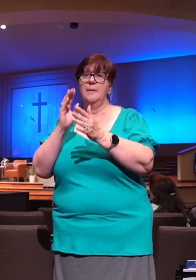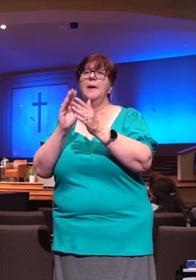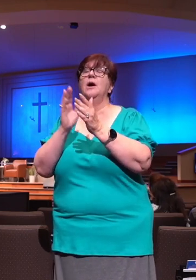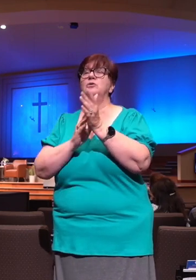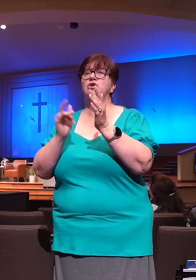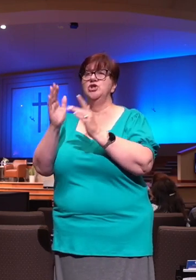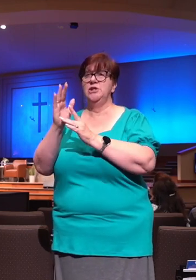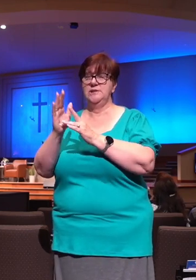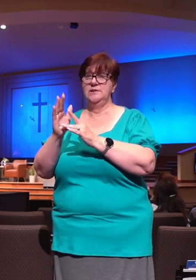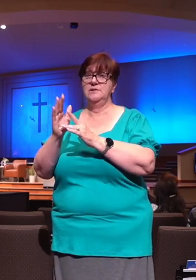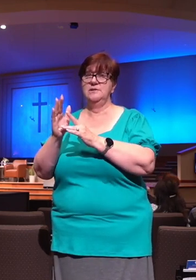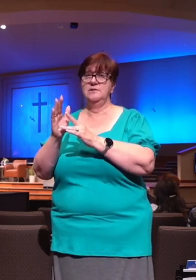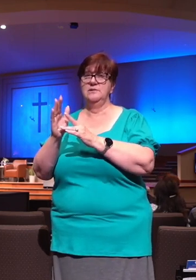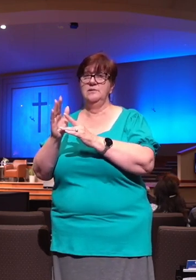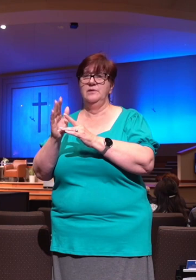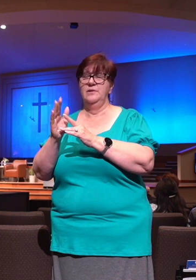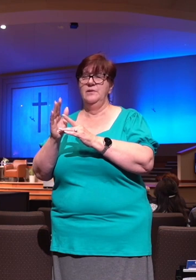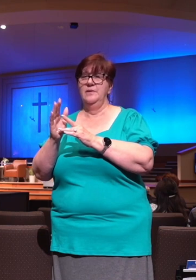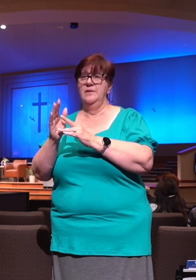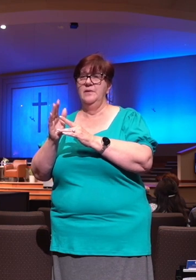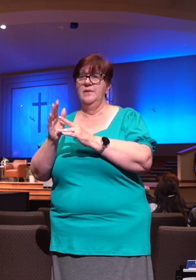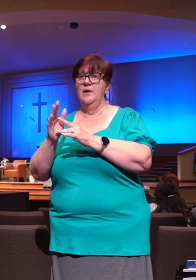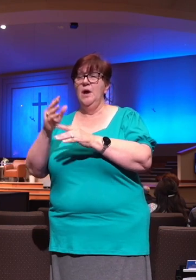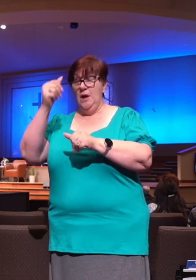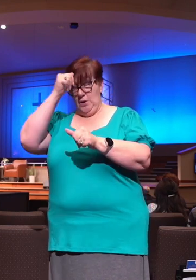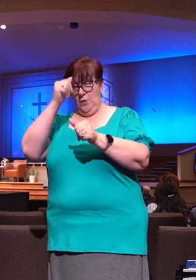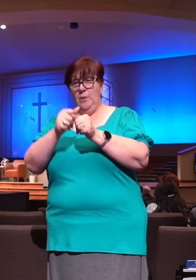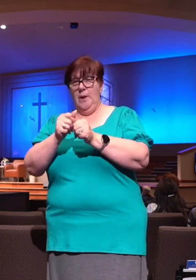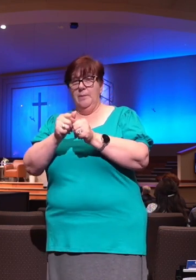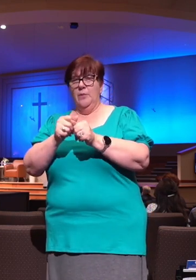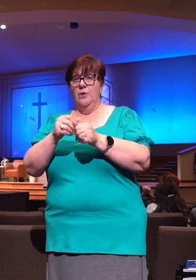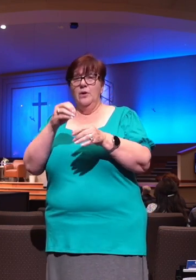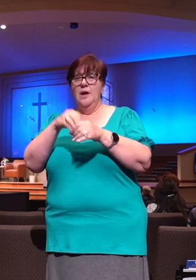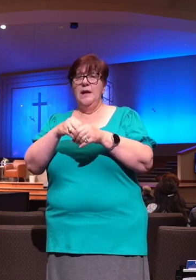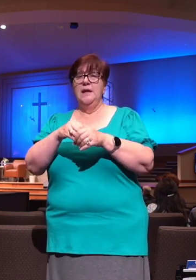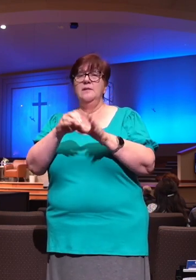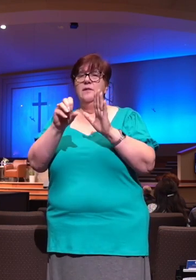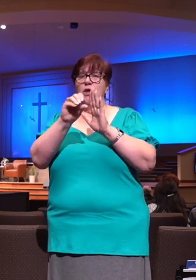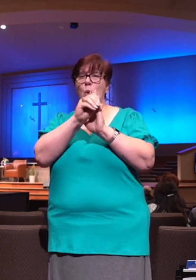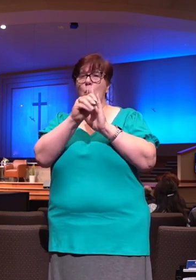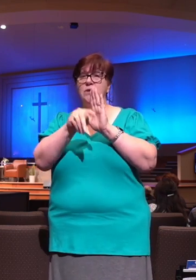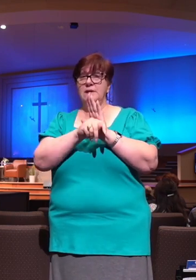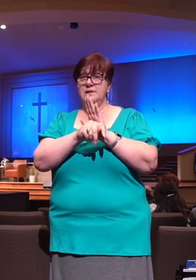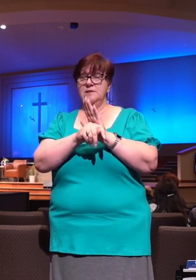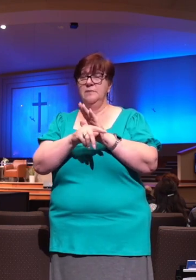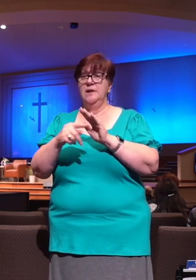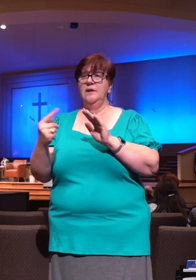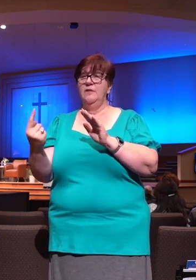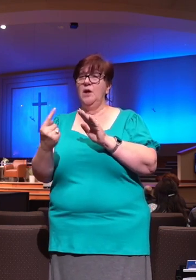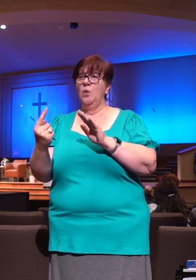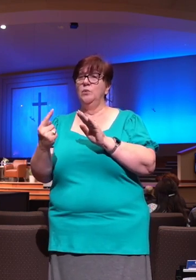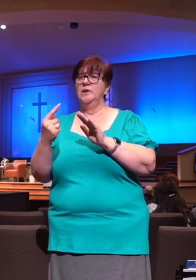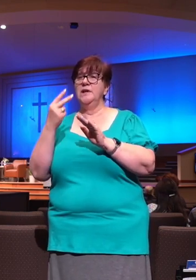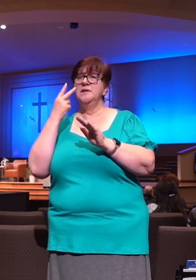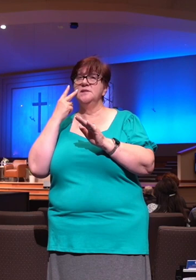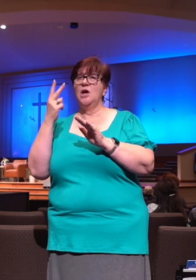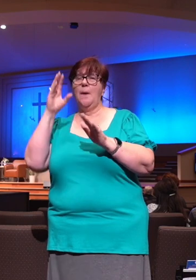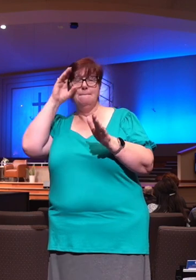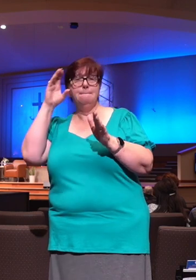Now, what we have to remember in the Old Testament, they only saw shadows and glimpses. So we look back to these moments.